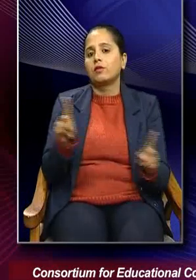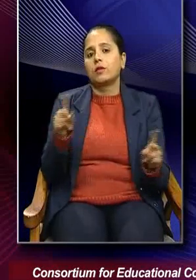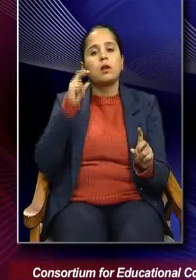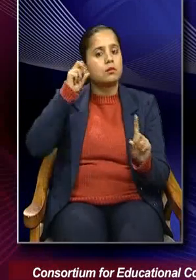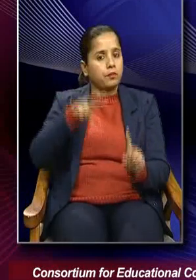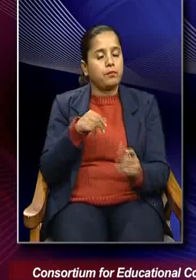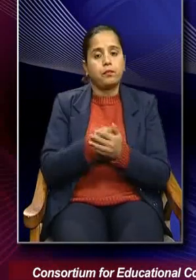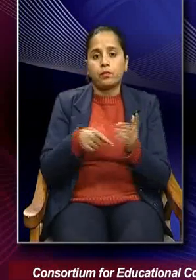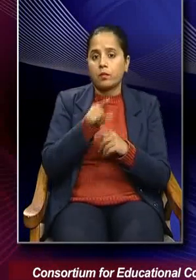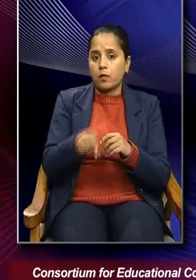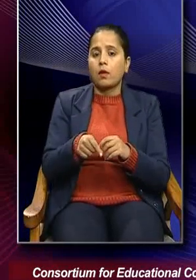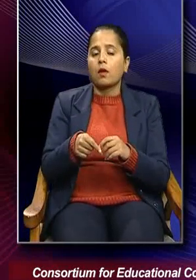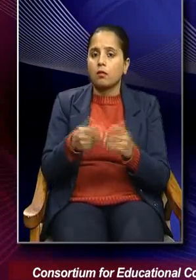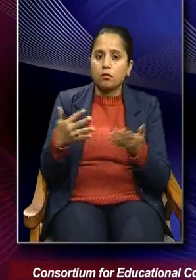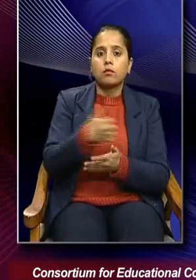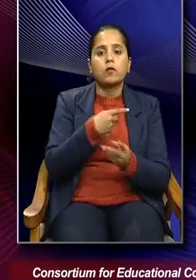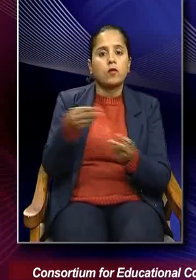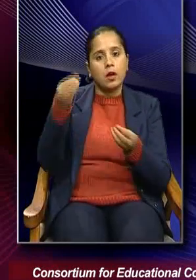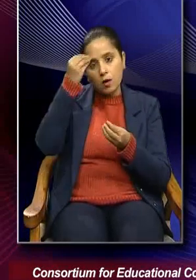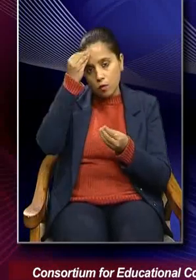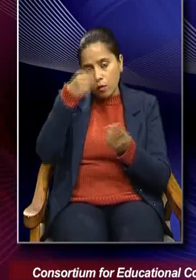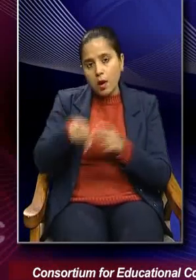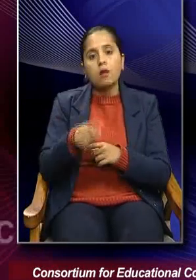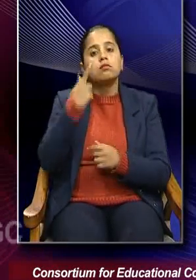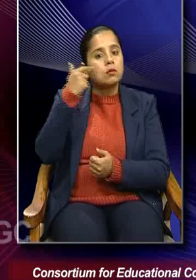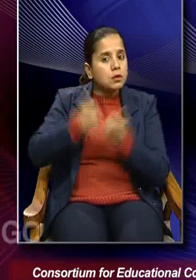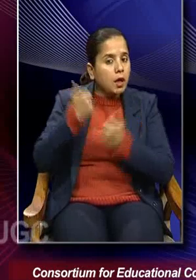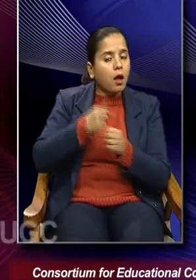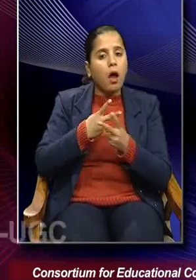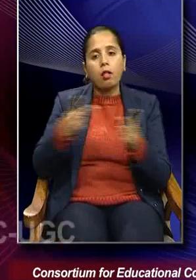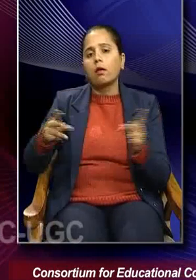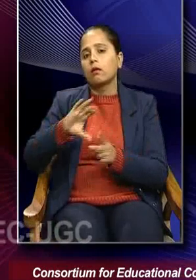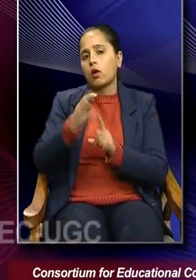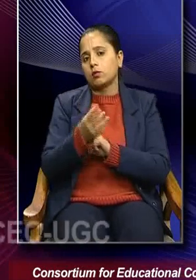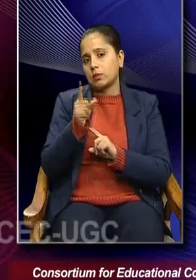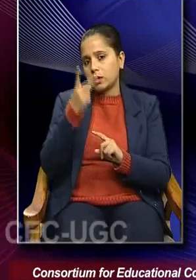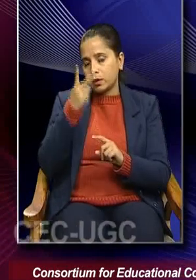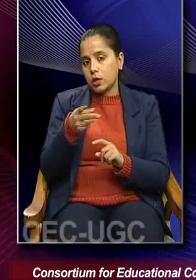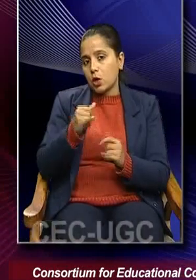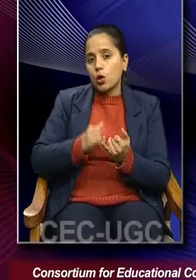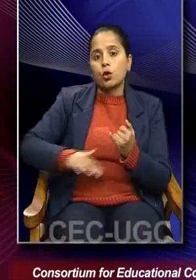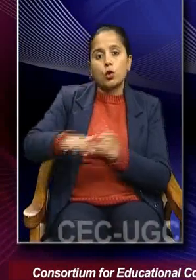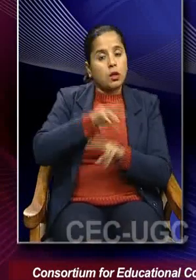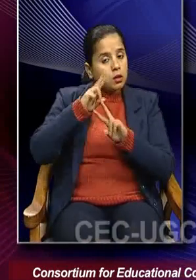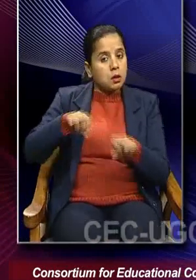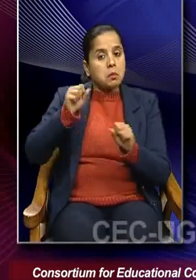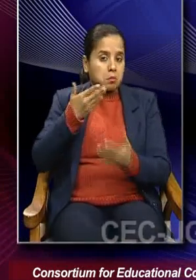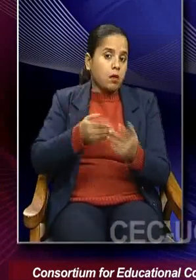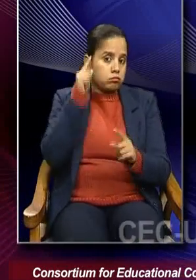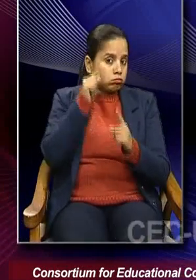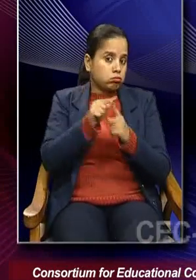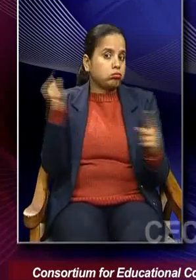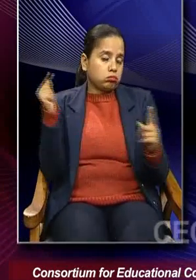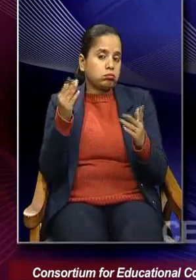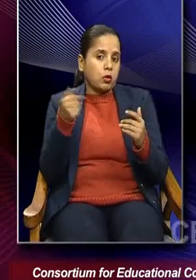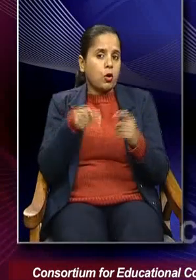Need to gain insight through examining other culture. The sociologist can disagree with the